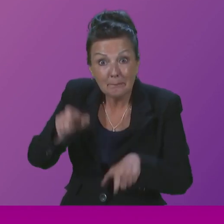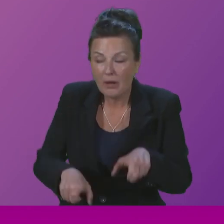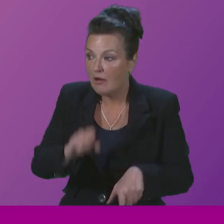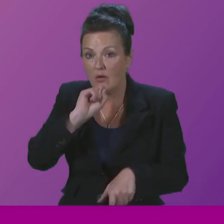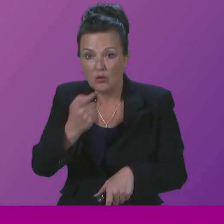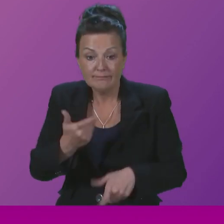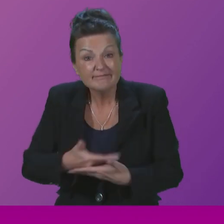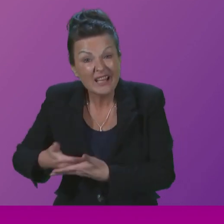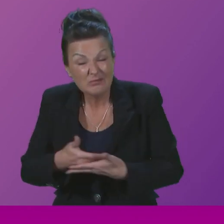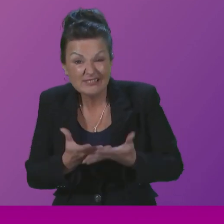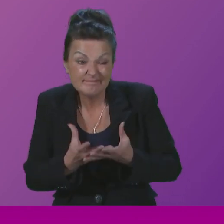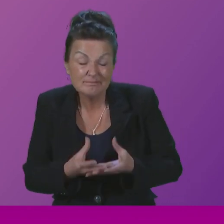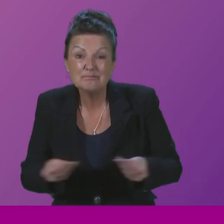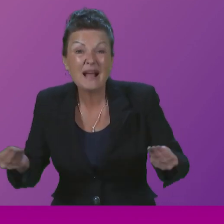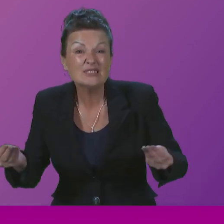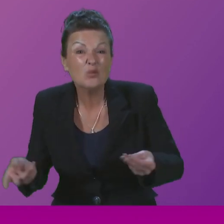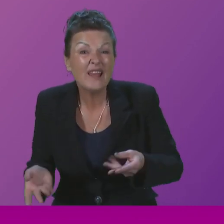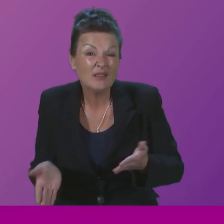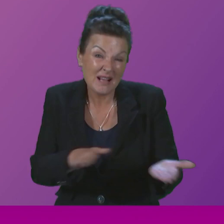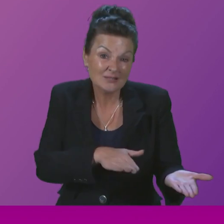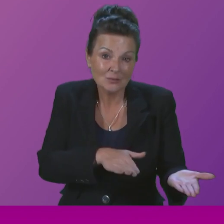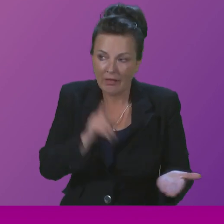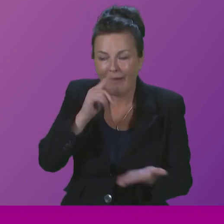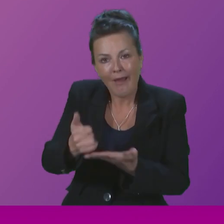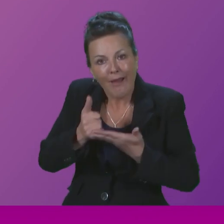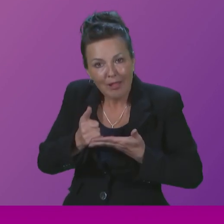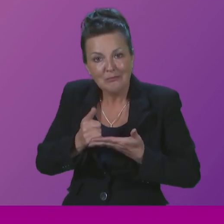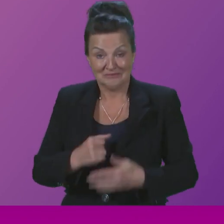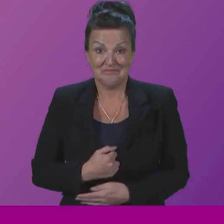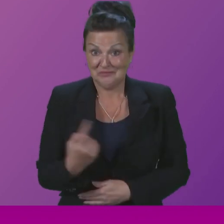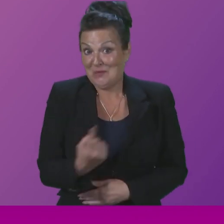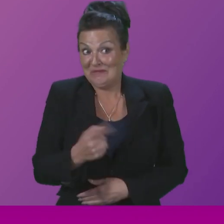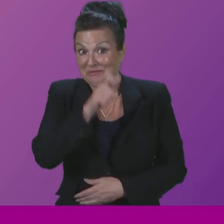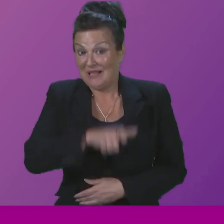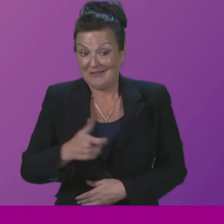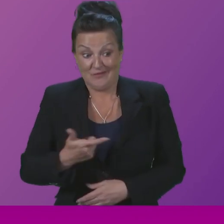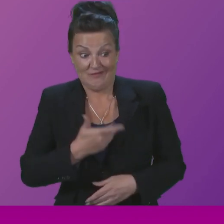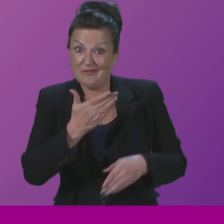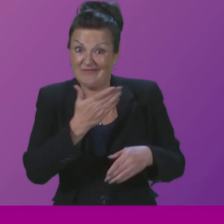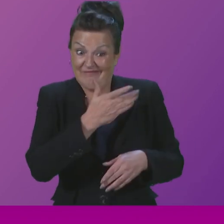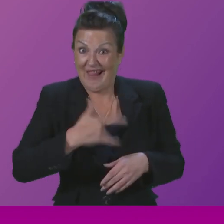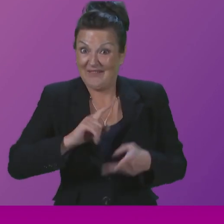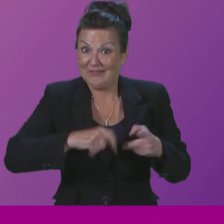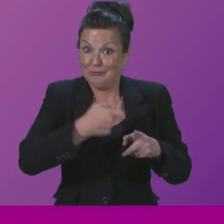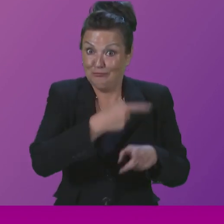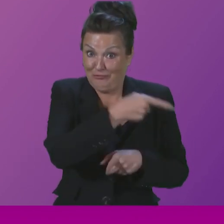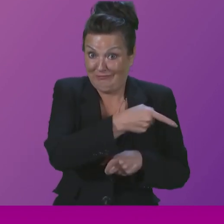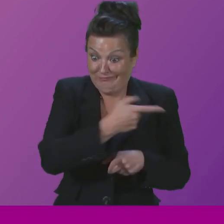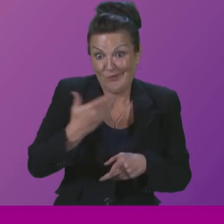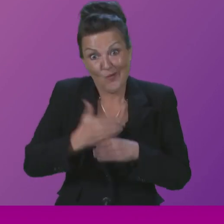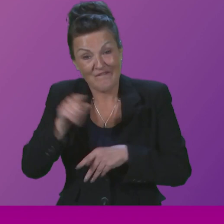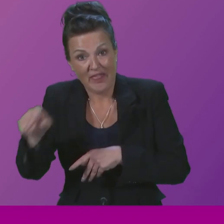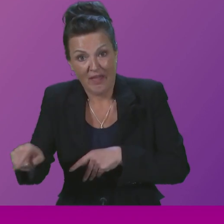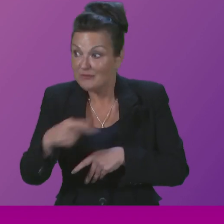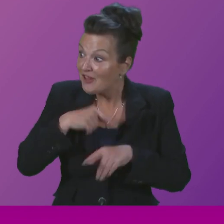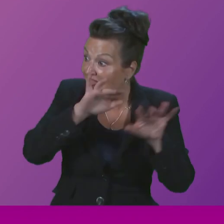shop in Airdrie recently. Heather Denham of East Kilbride worked for them after being helped by them and she's in the